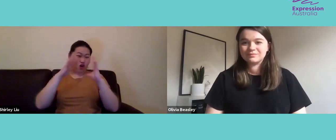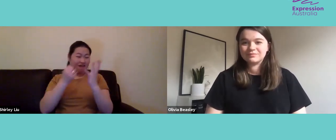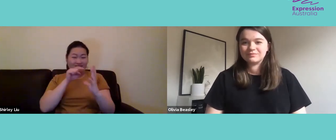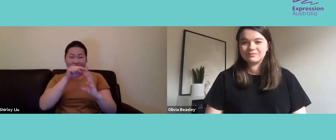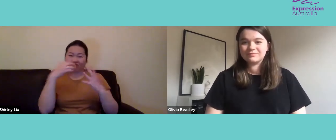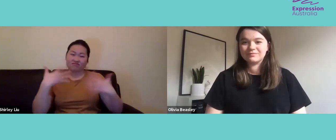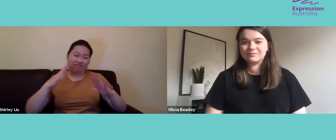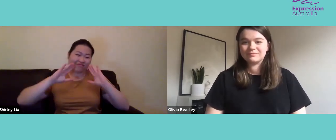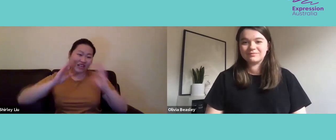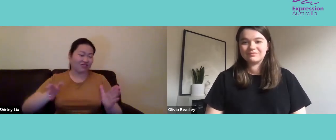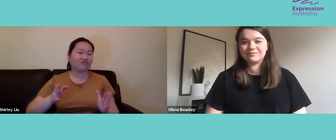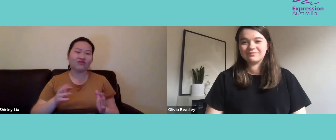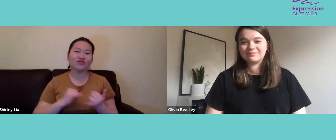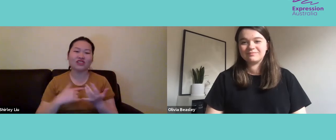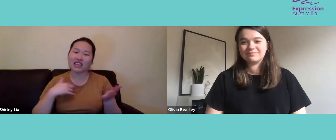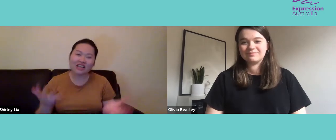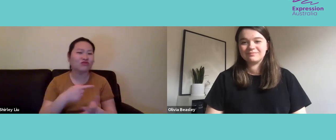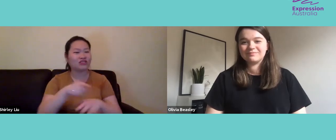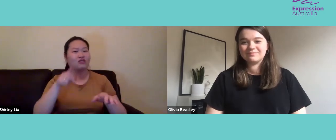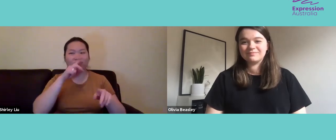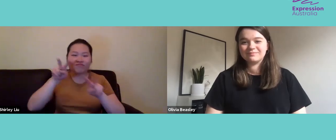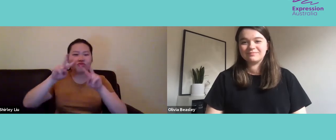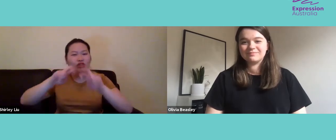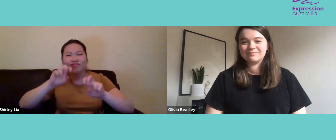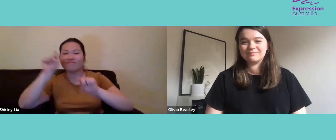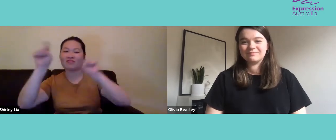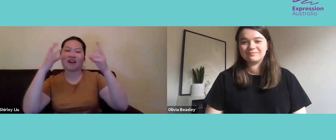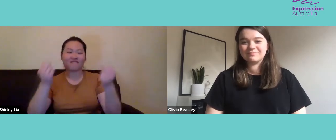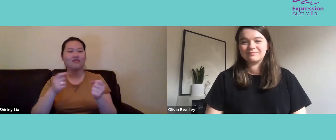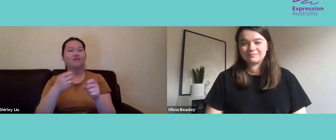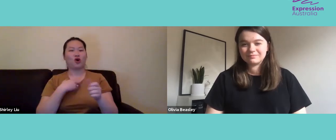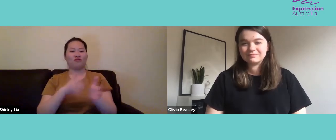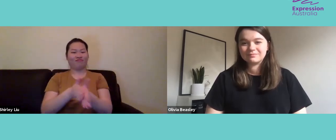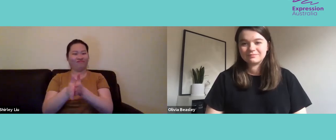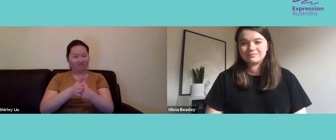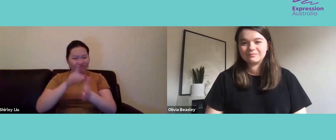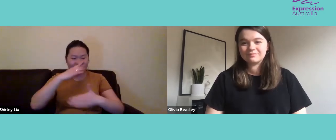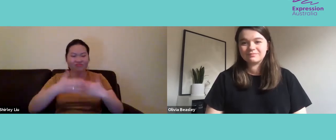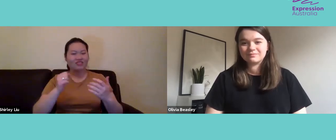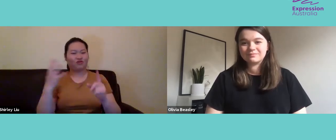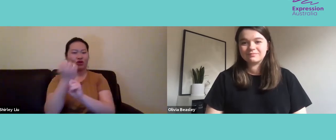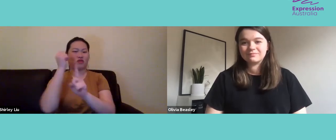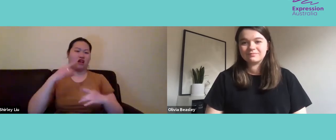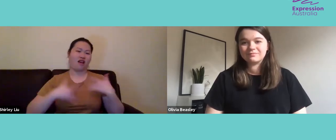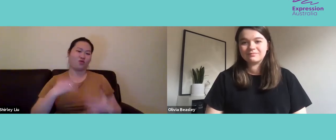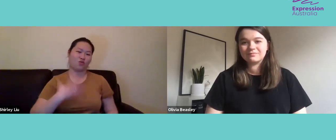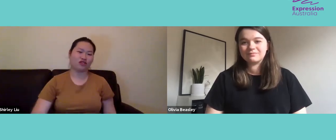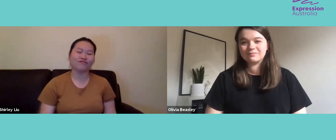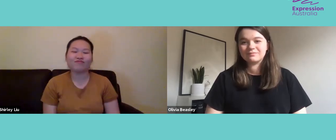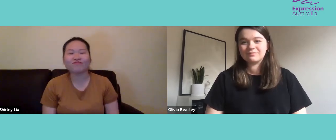There's been some amazing people that I've met, and I've been to learn more from, and achieve the outcomes that